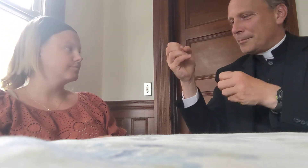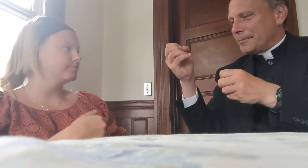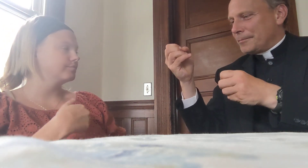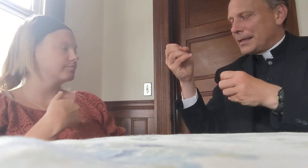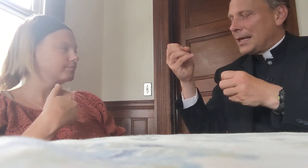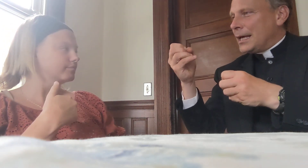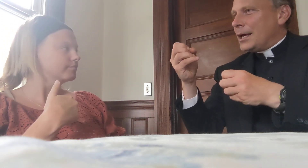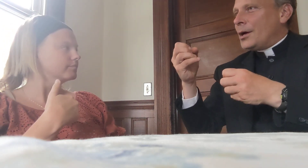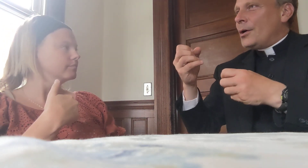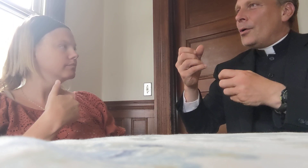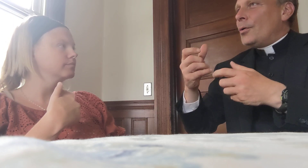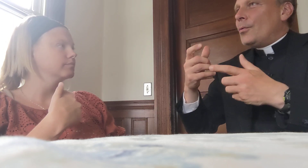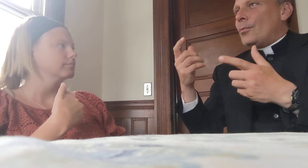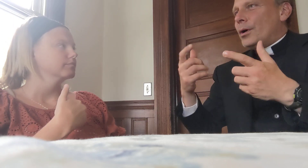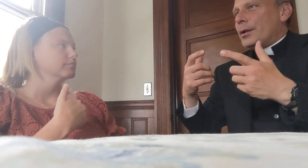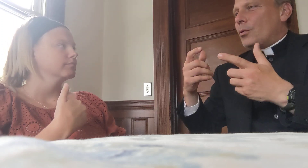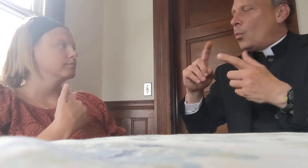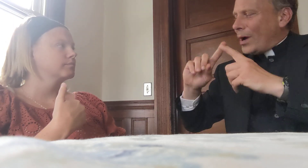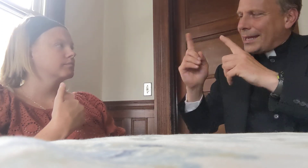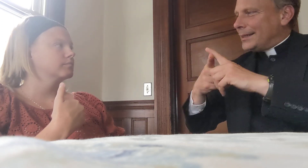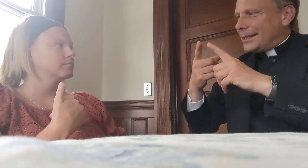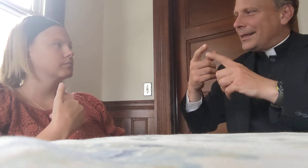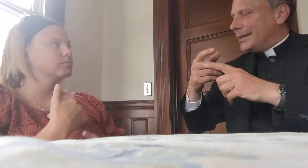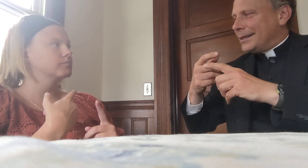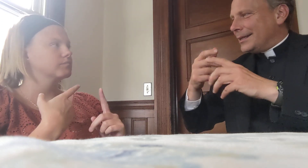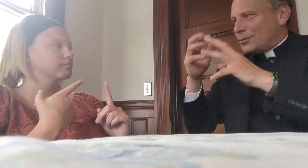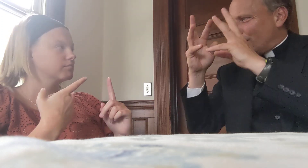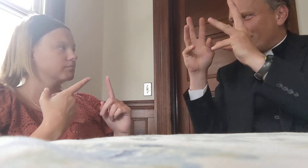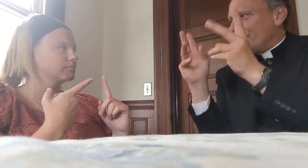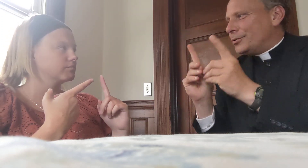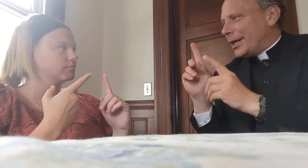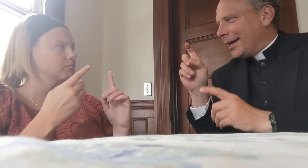when is World Youth Day?